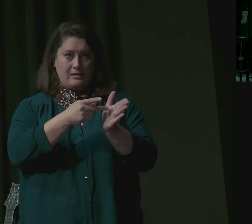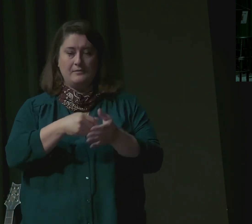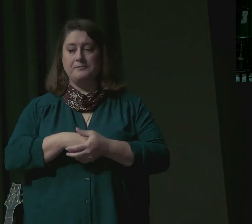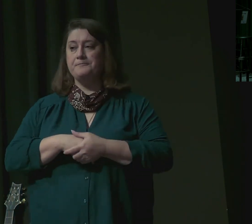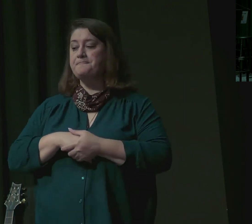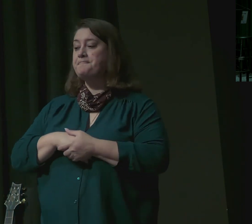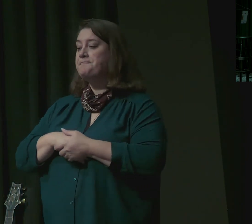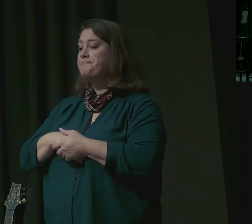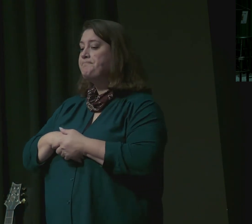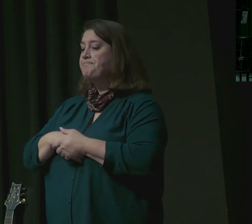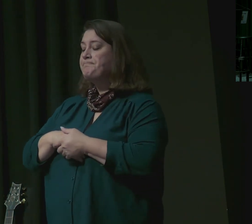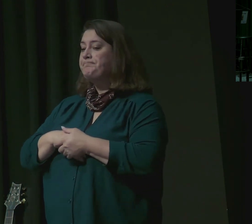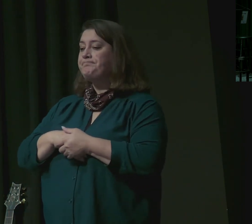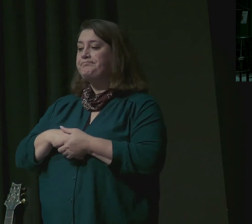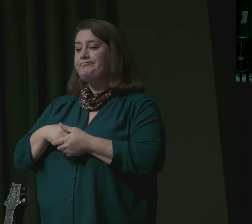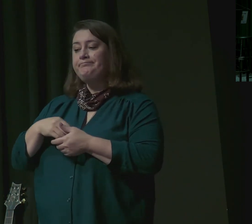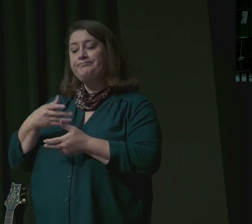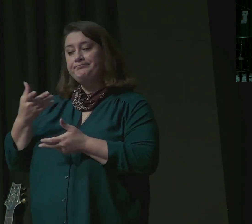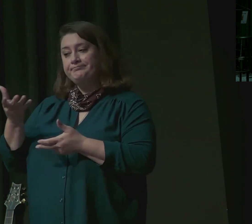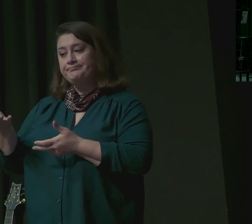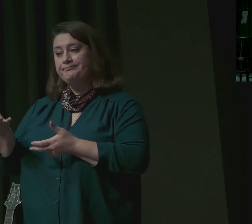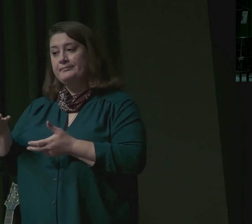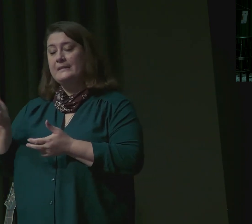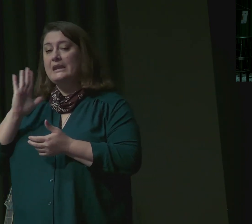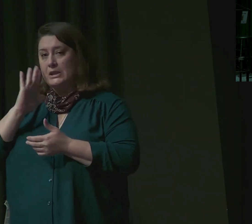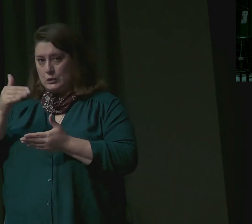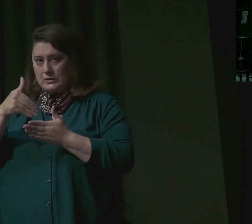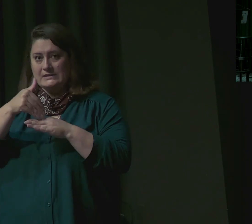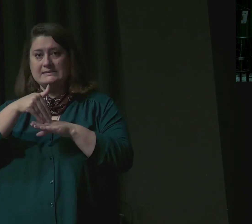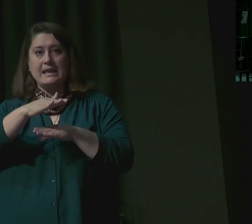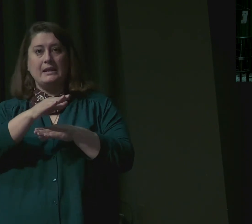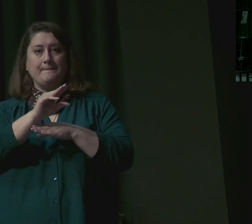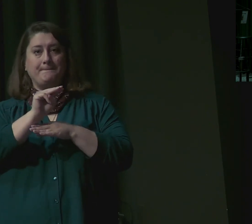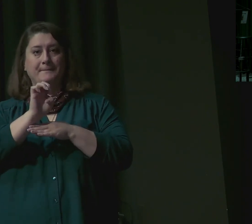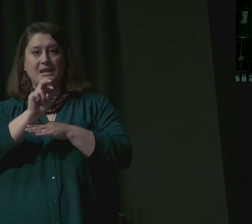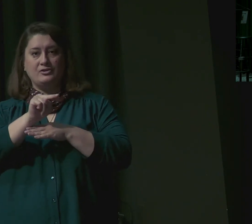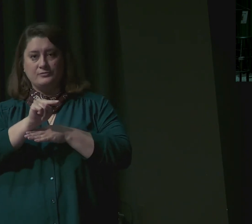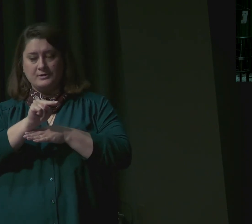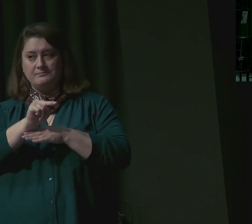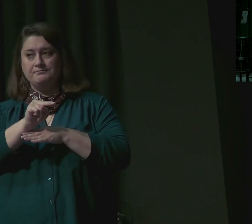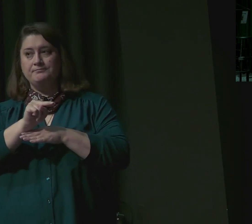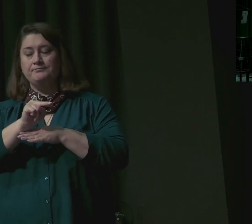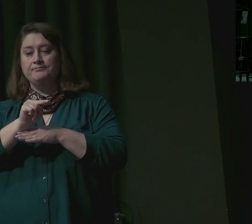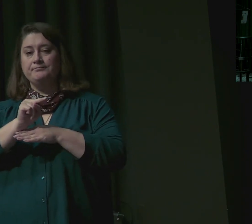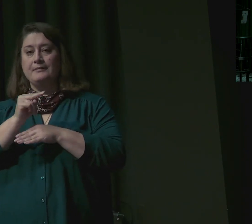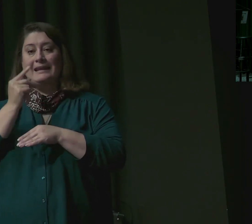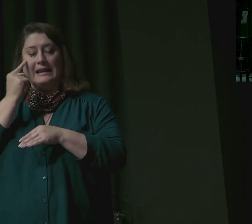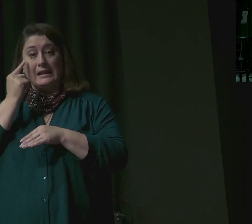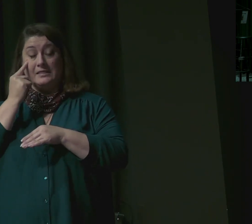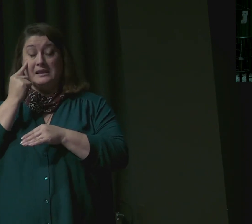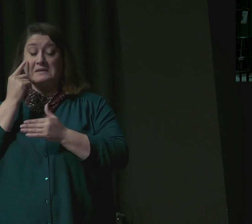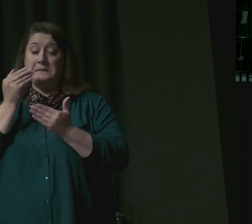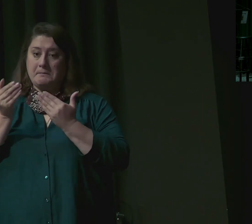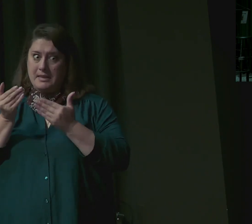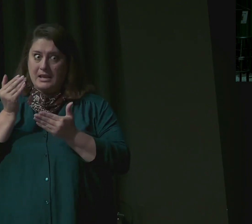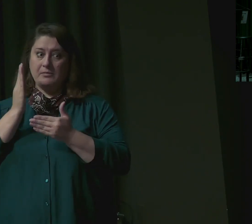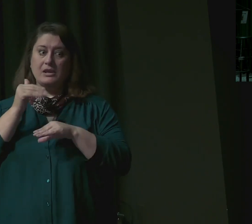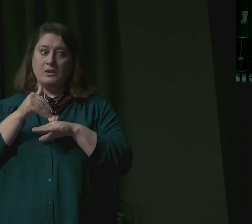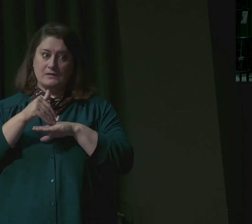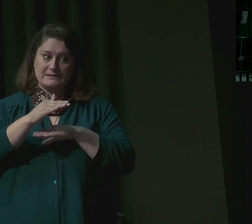reconciled to sending Benjamin if necessary to his death. But he does seem to hope